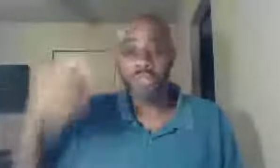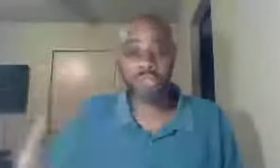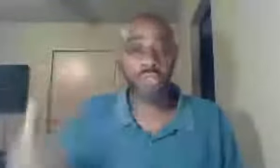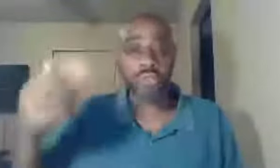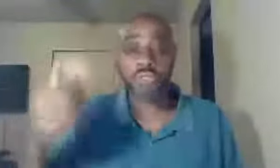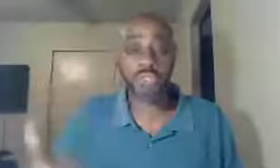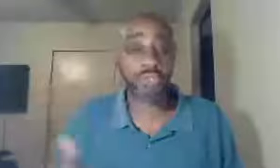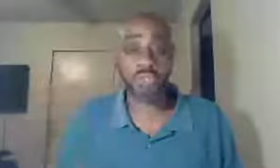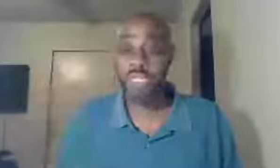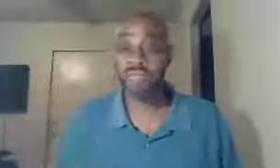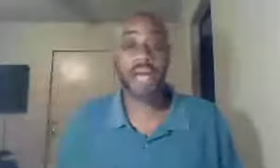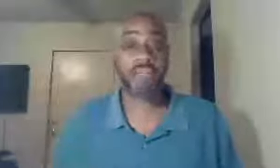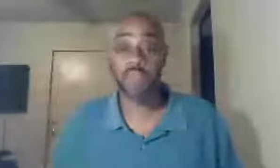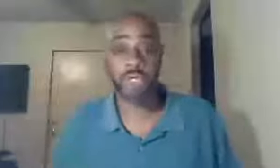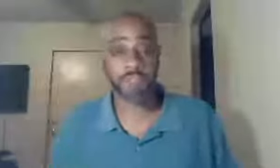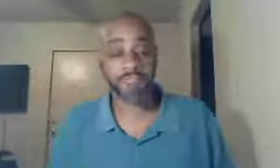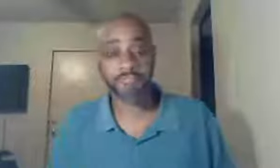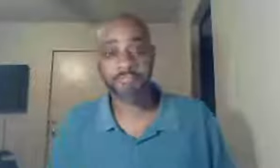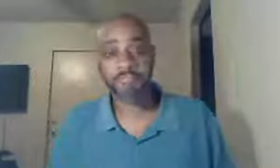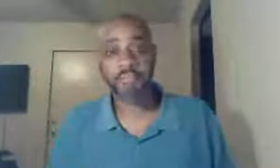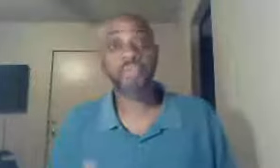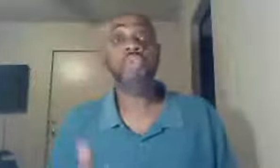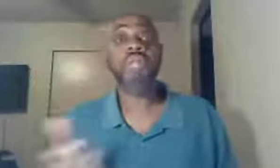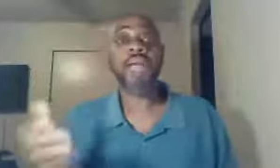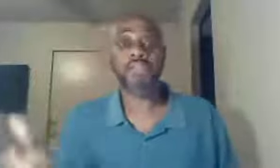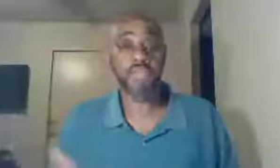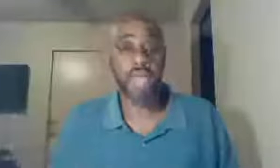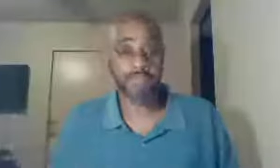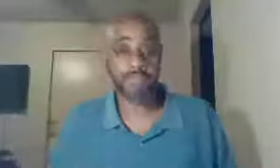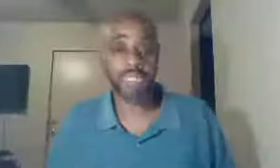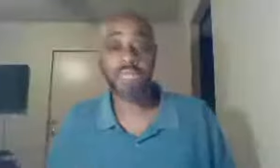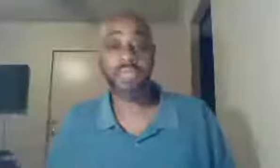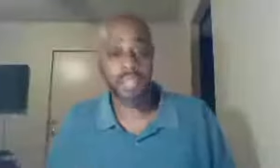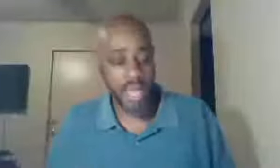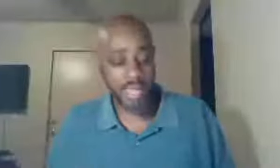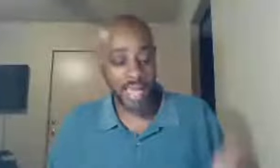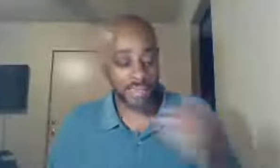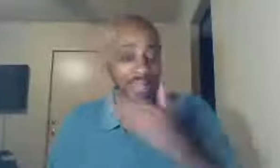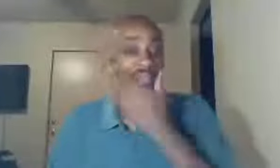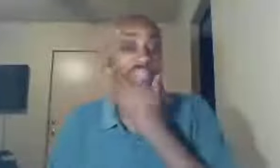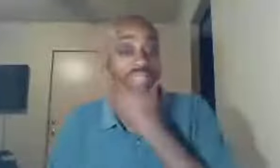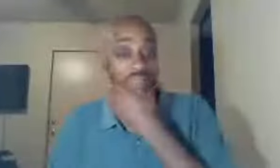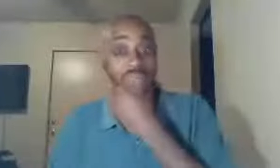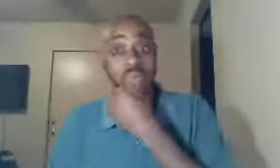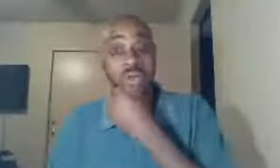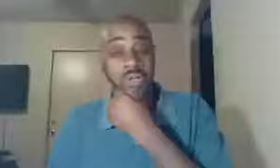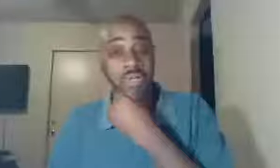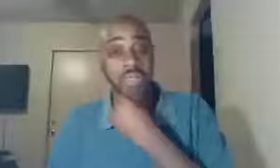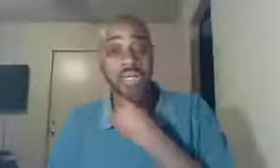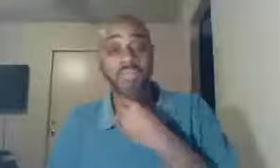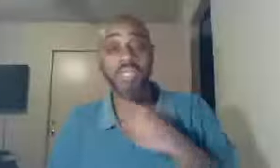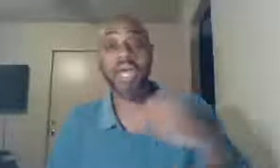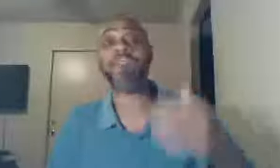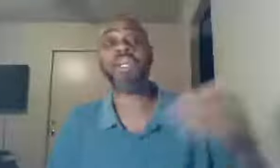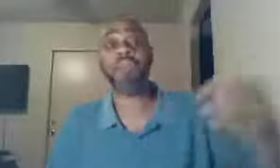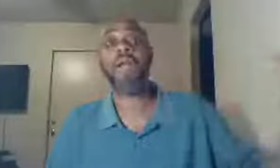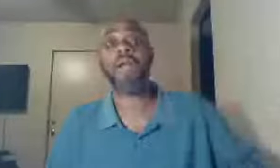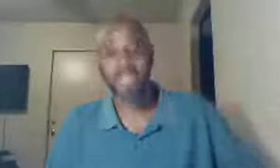a student, students of God's word, do not do that, believe it or not, and I can say this, as being one, who is of the, African American,